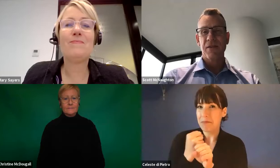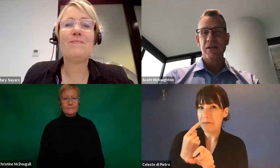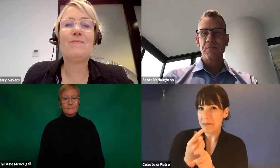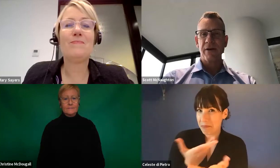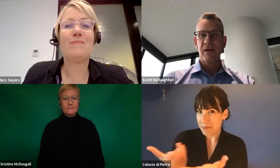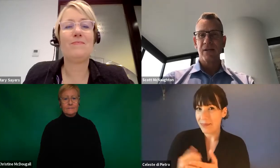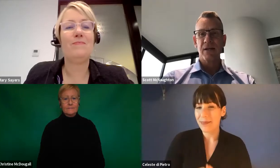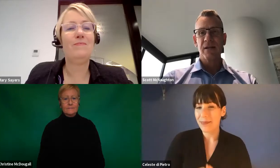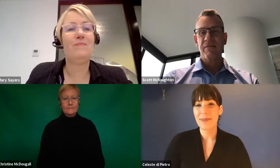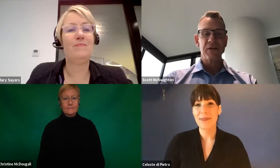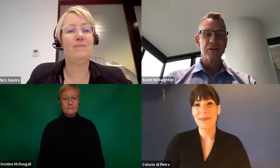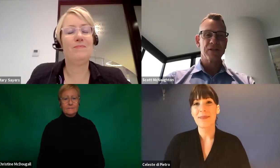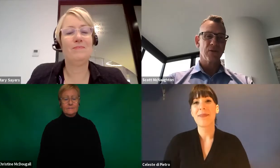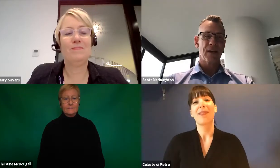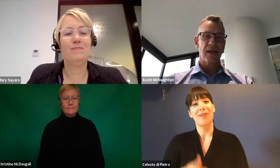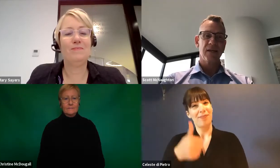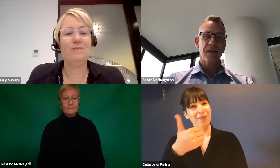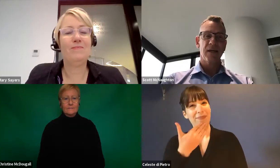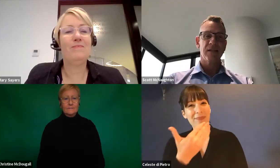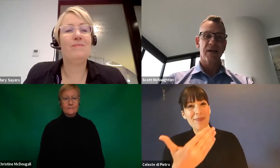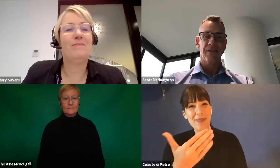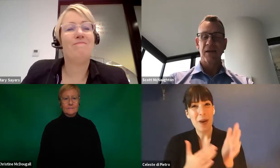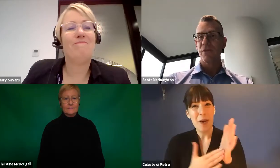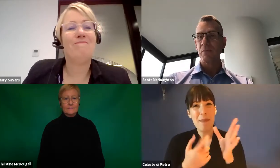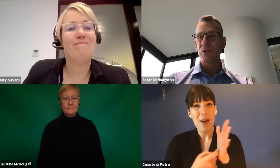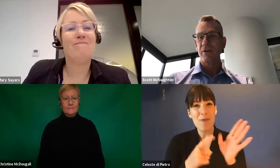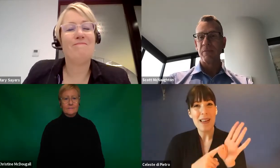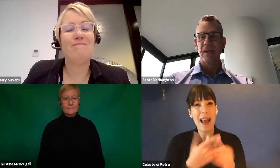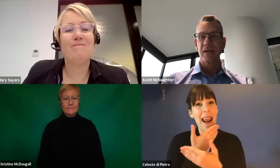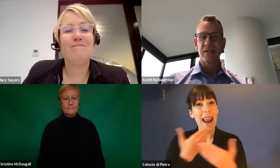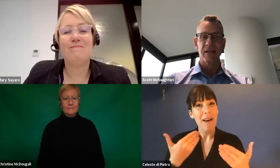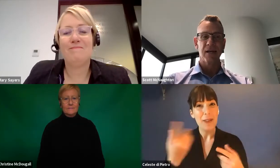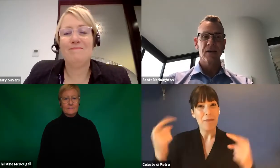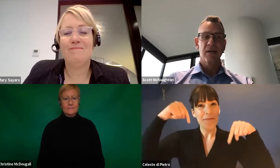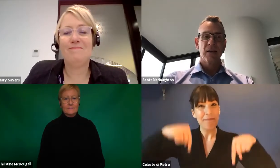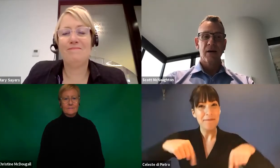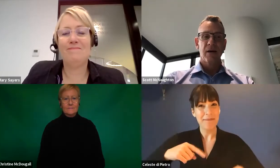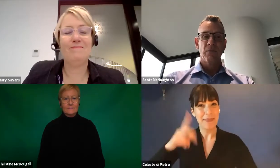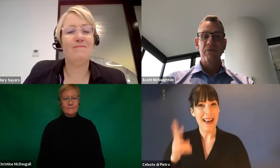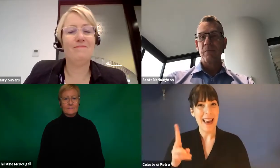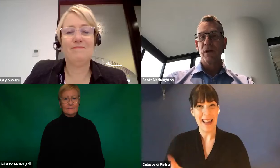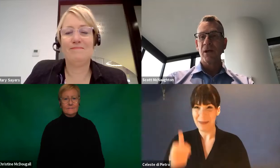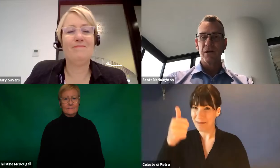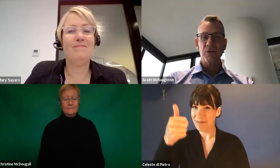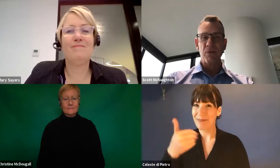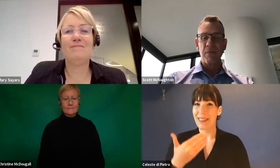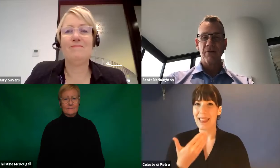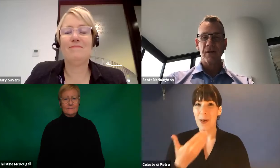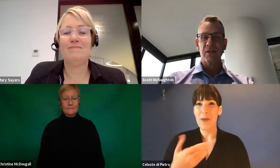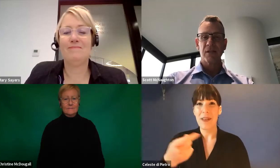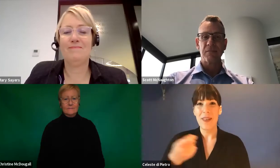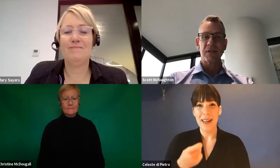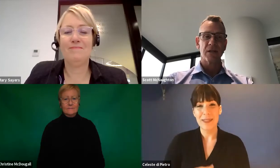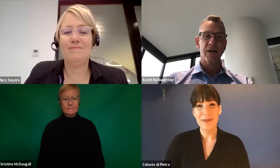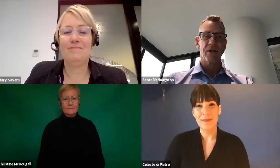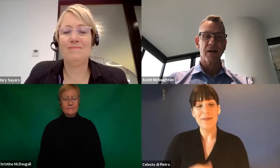Great, thanks Mary, and lovely to see you again. And thanks for the opportunity of being here today. We've certainly been working closely with Mary